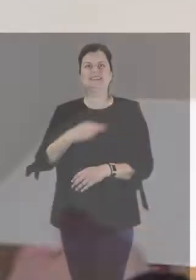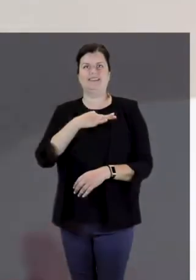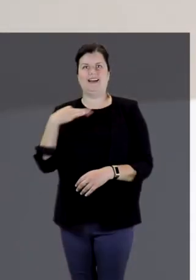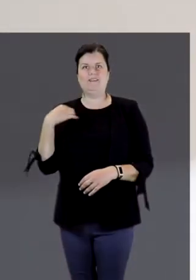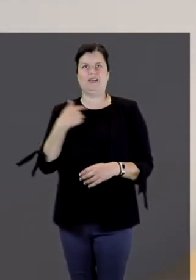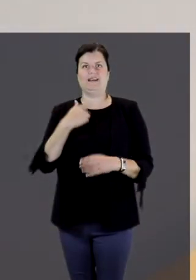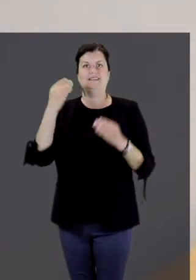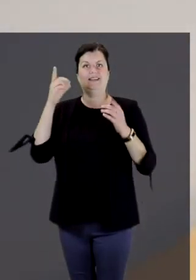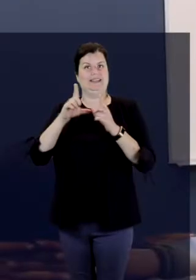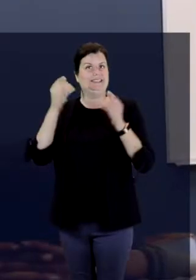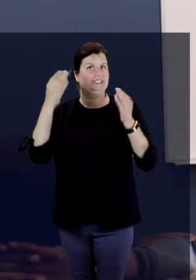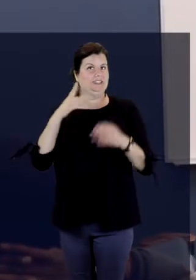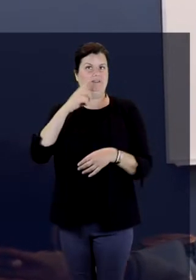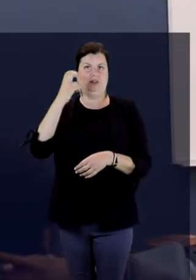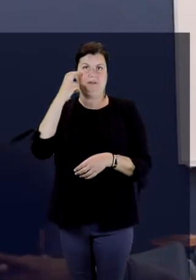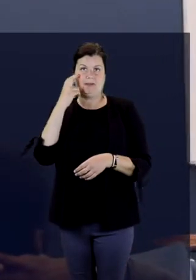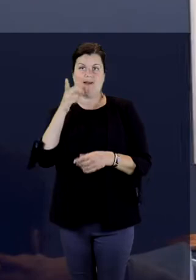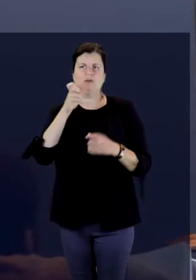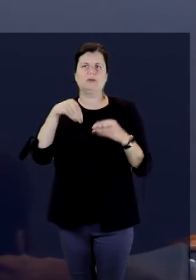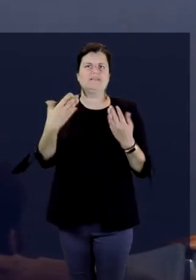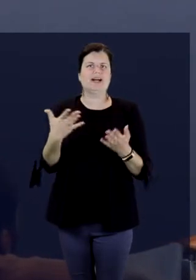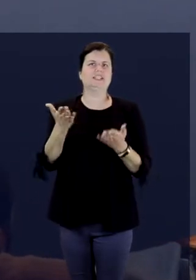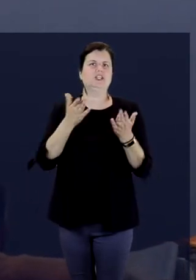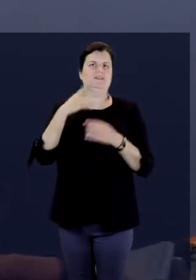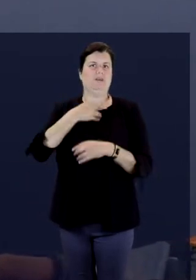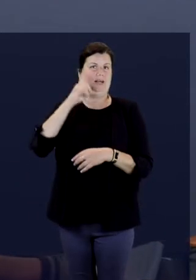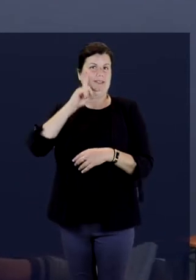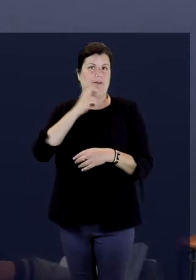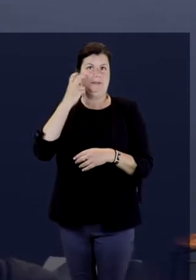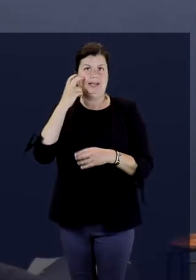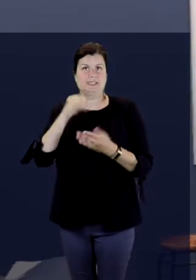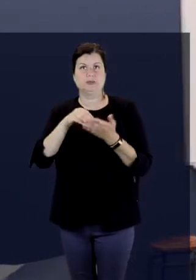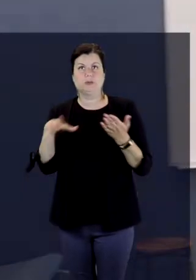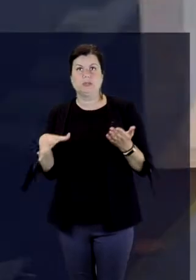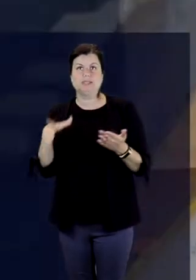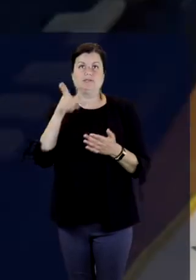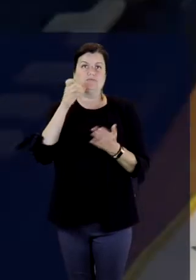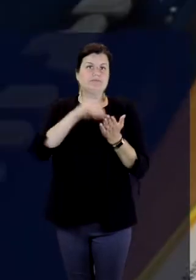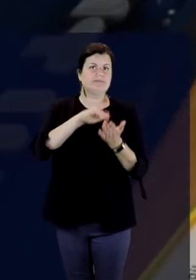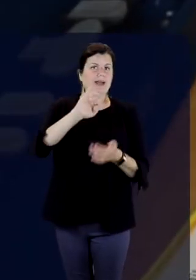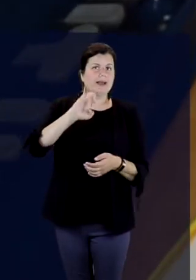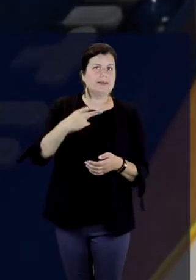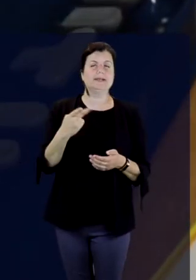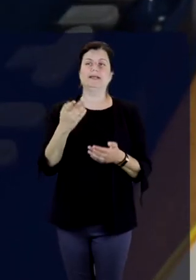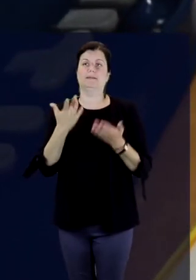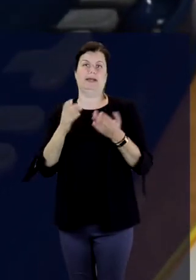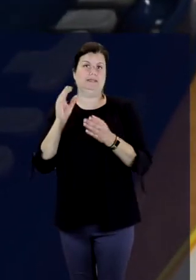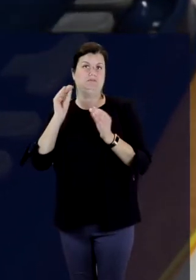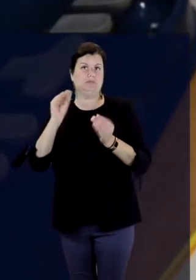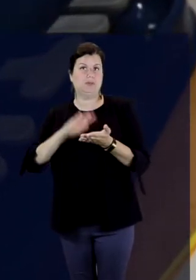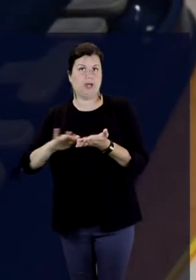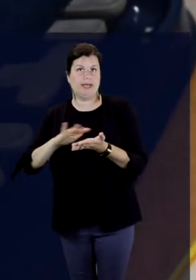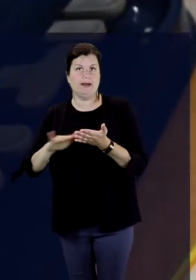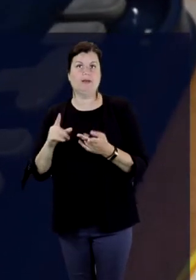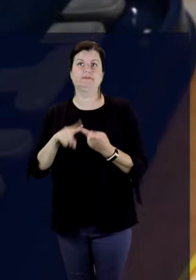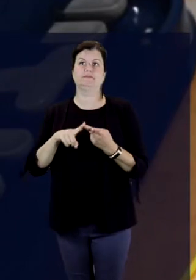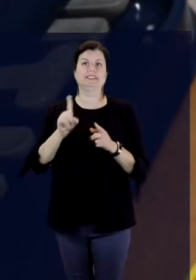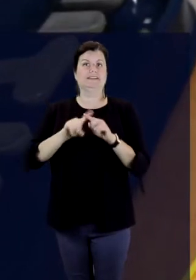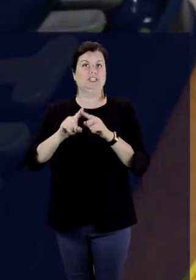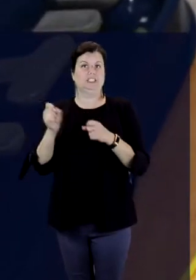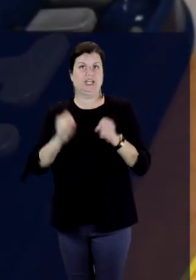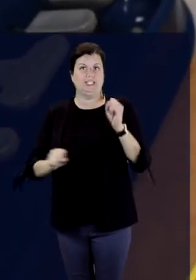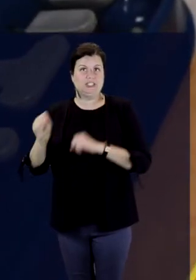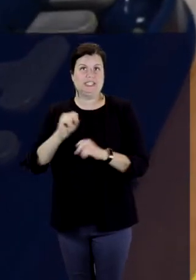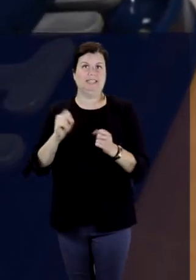We also have a licensed teacher for the blind who assists our Deaf-Blind students in learning